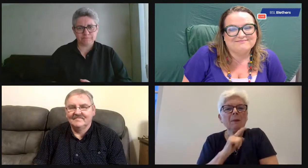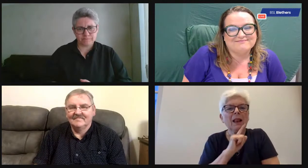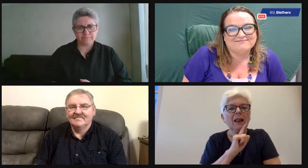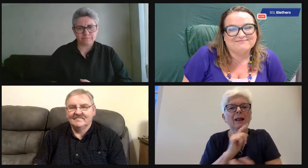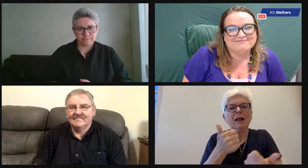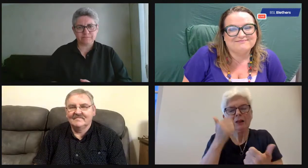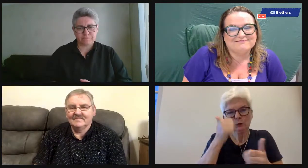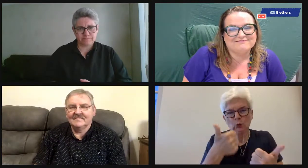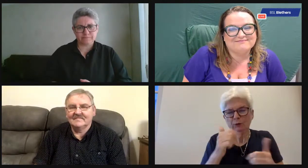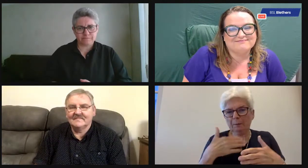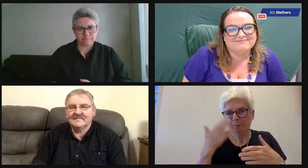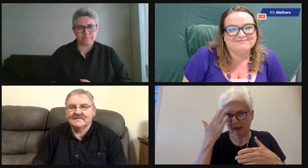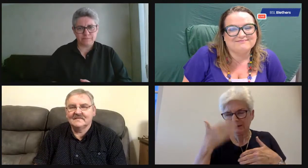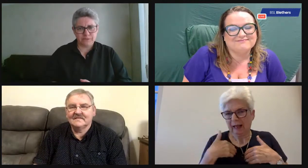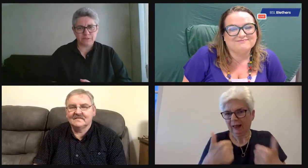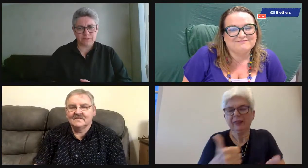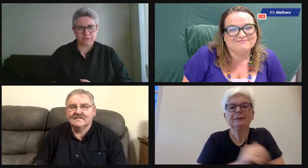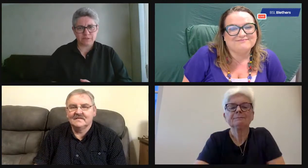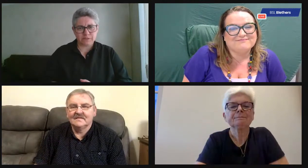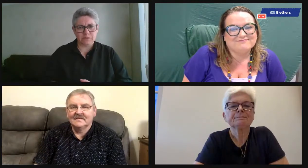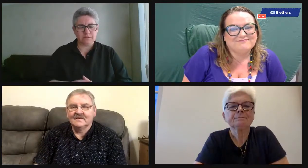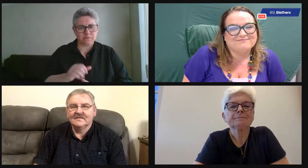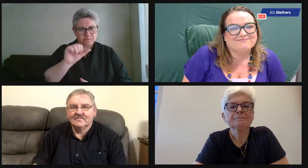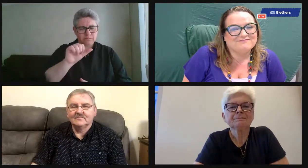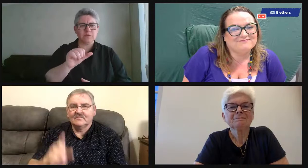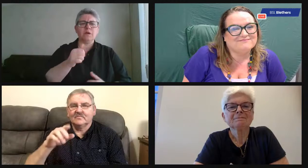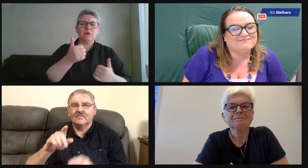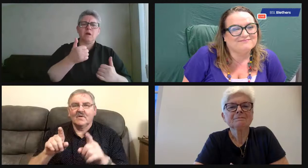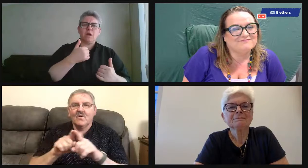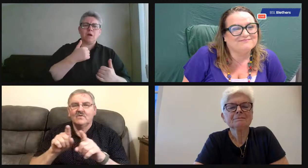gets you out meeting people. And I think that's really good for your mental health. Yeah.